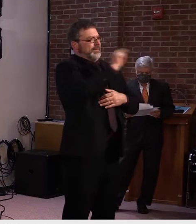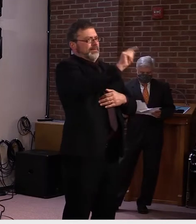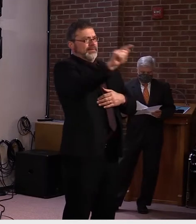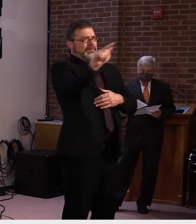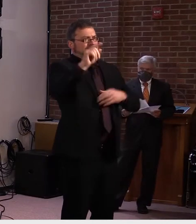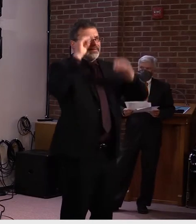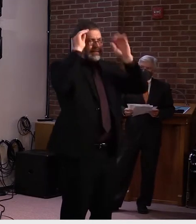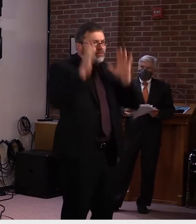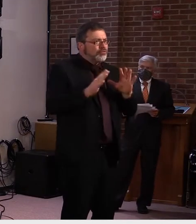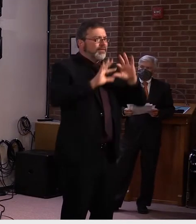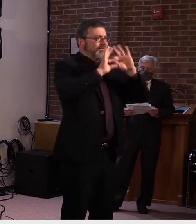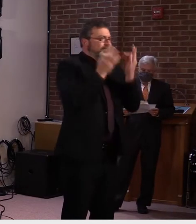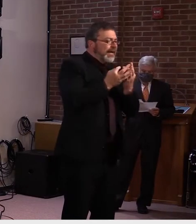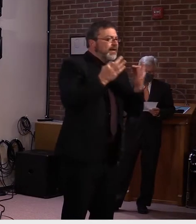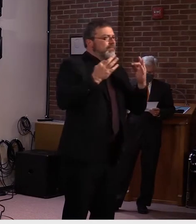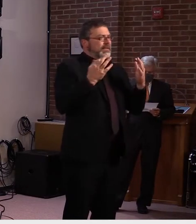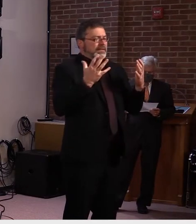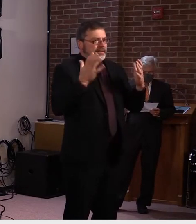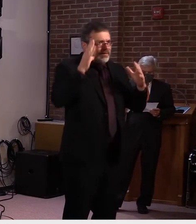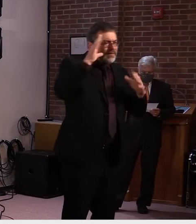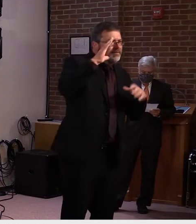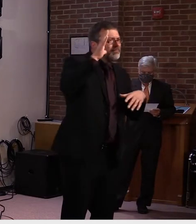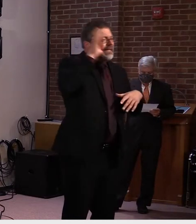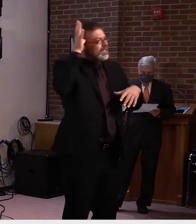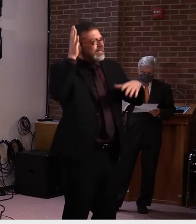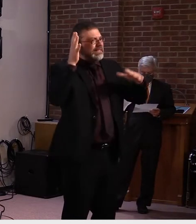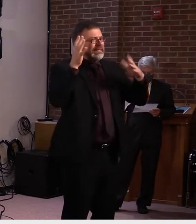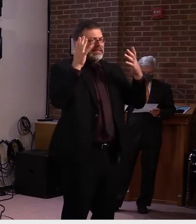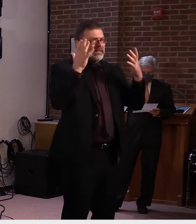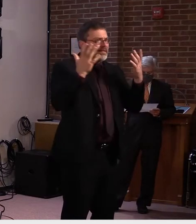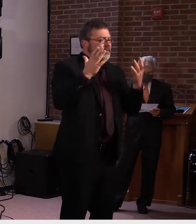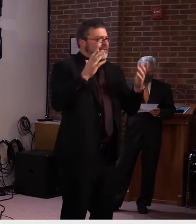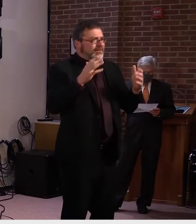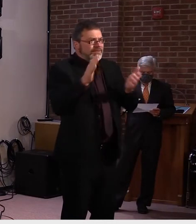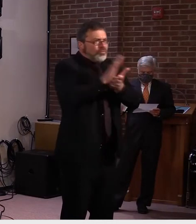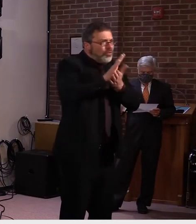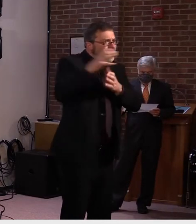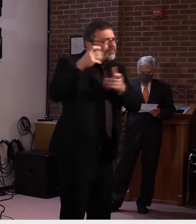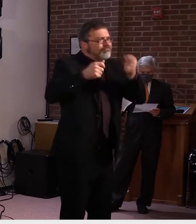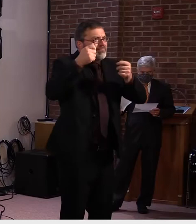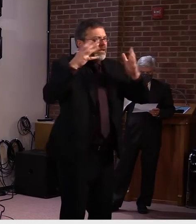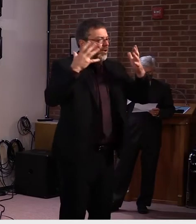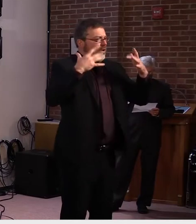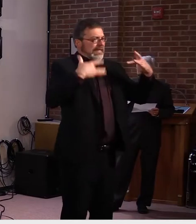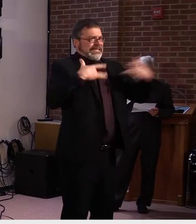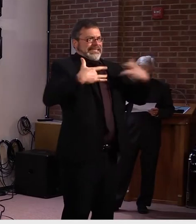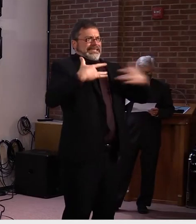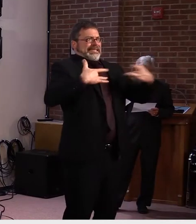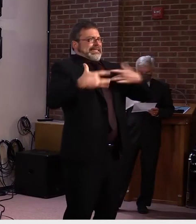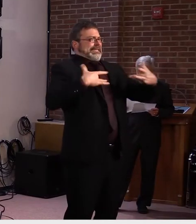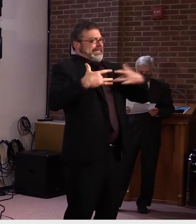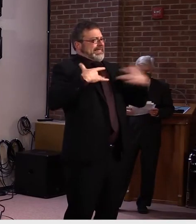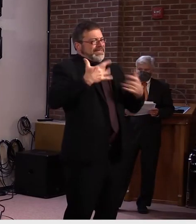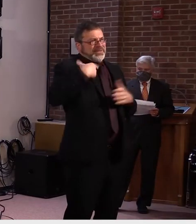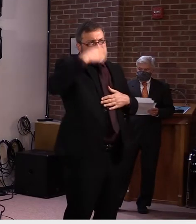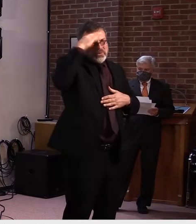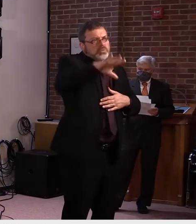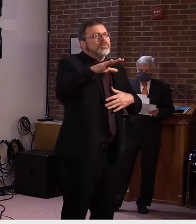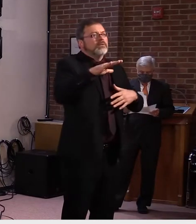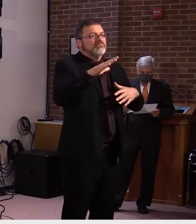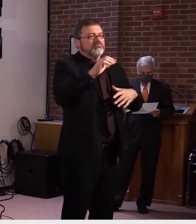Believe me, I get it. We all want to do what's right for educators, staff, and especially our kids.